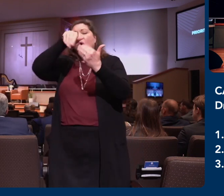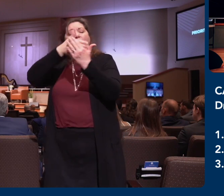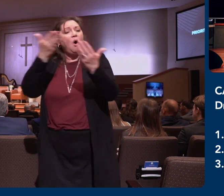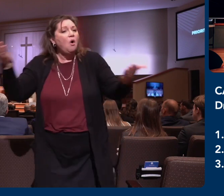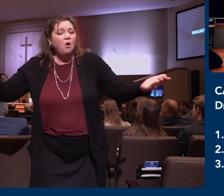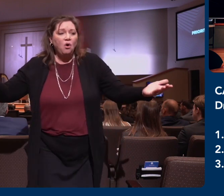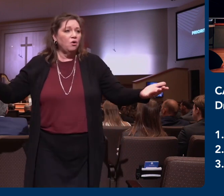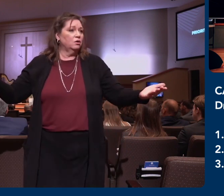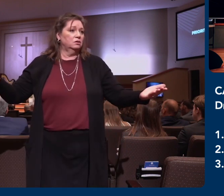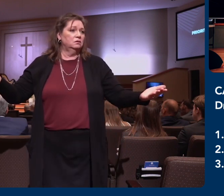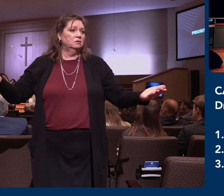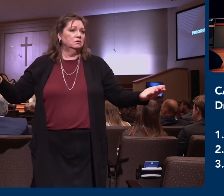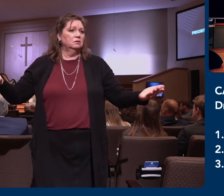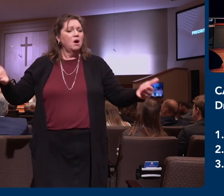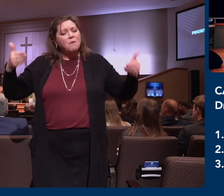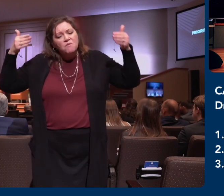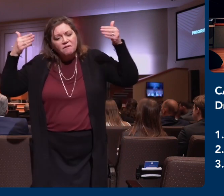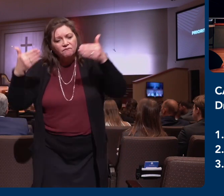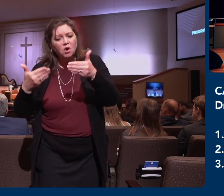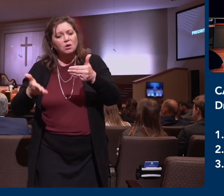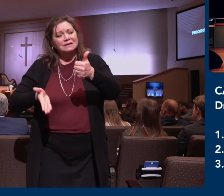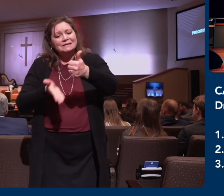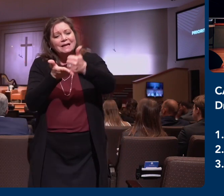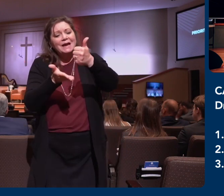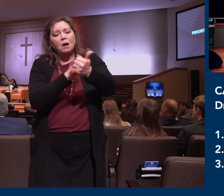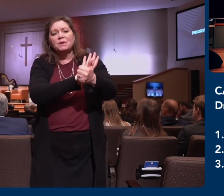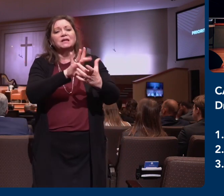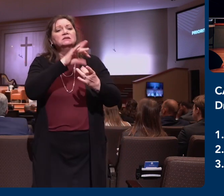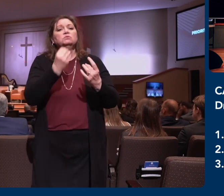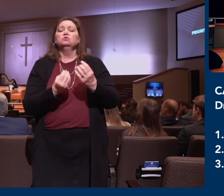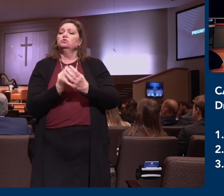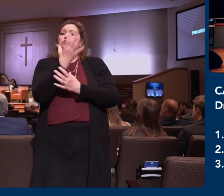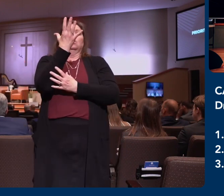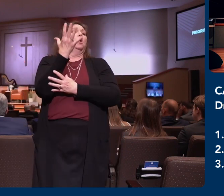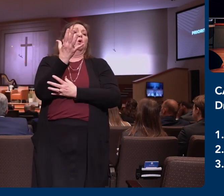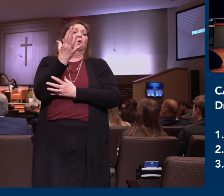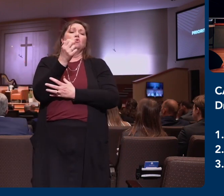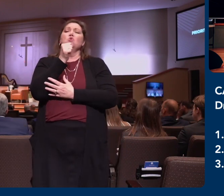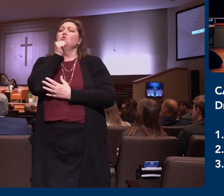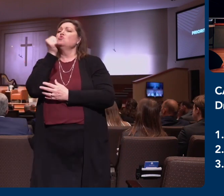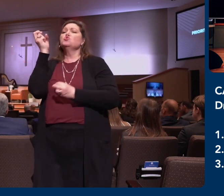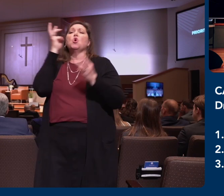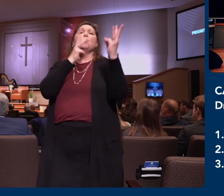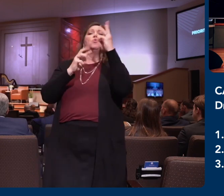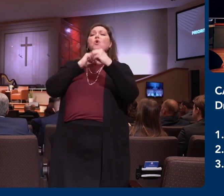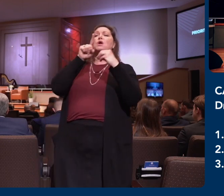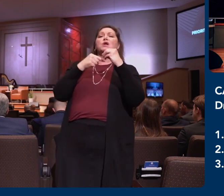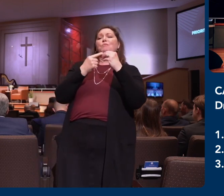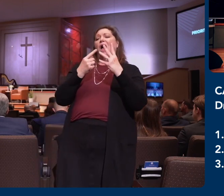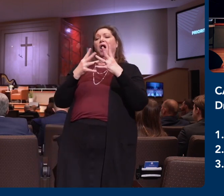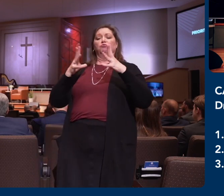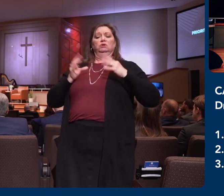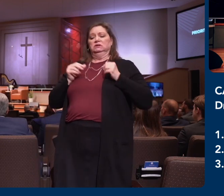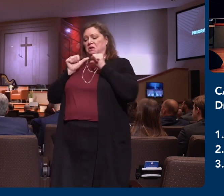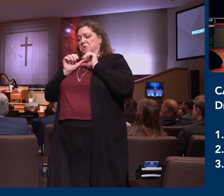spiritual growth. Not your blessings and what you desire, but their spiritual growth.